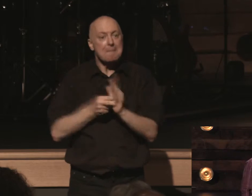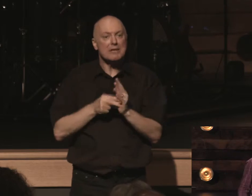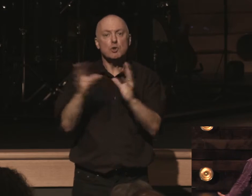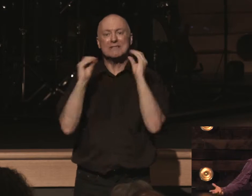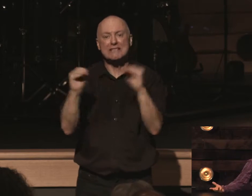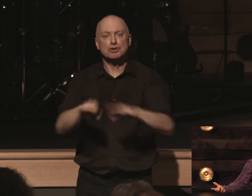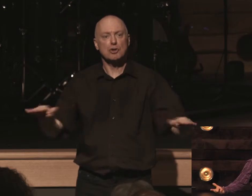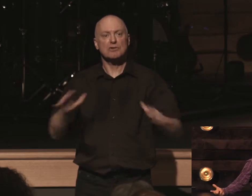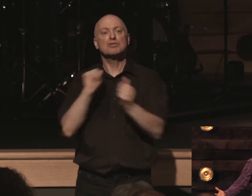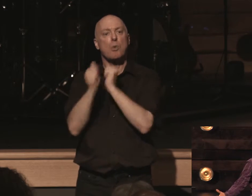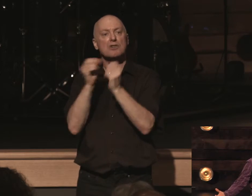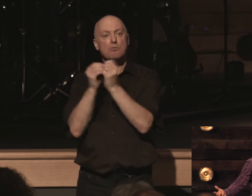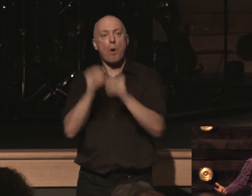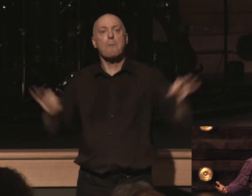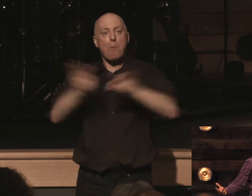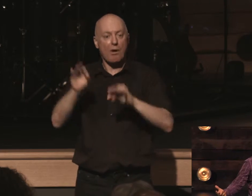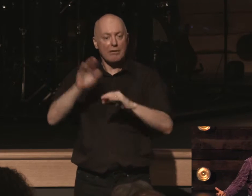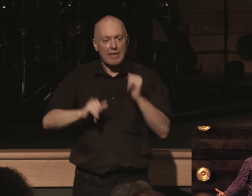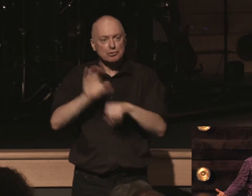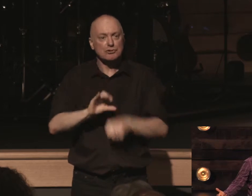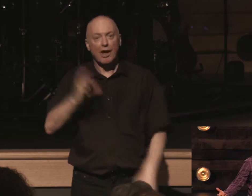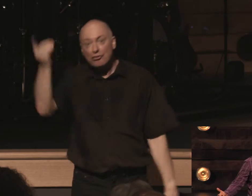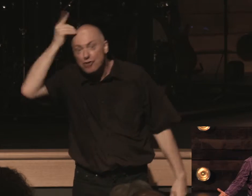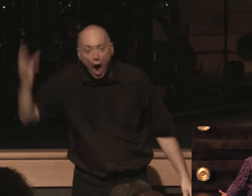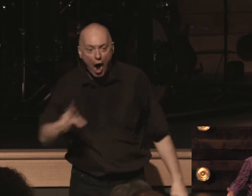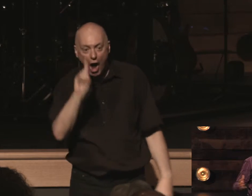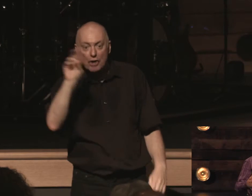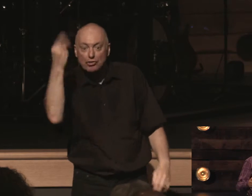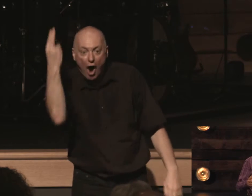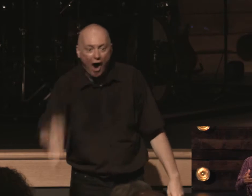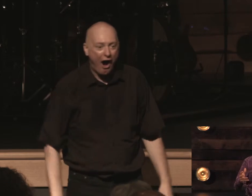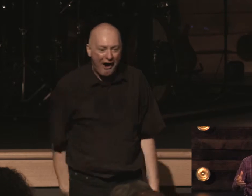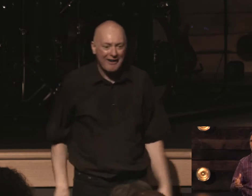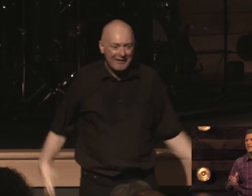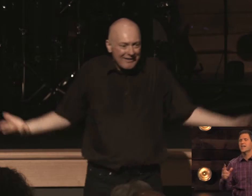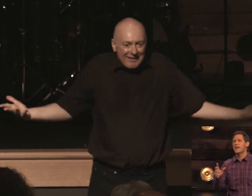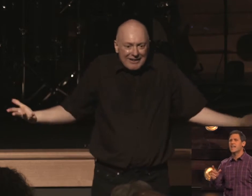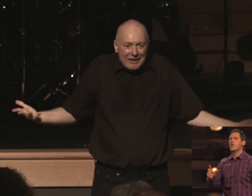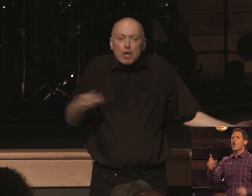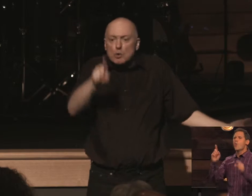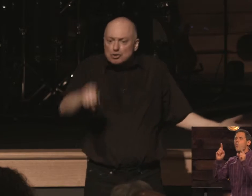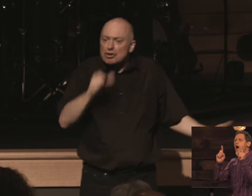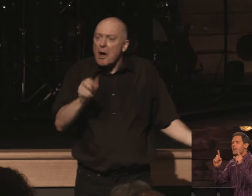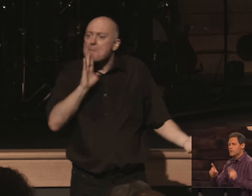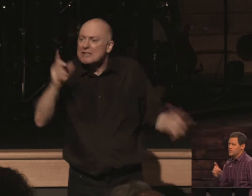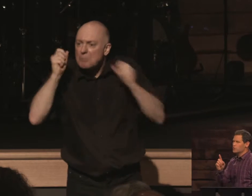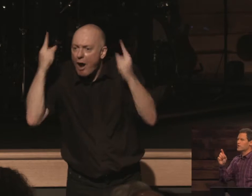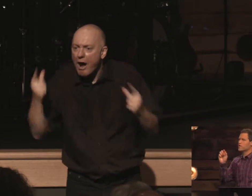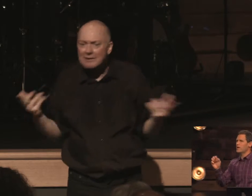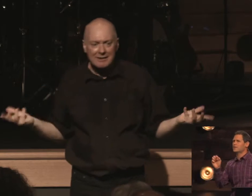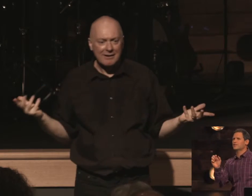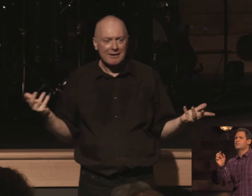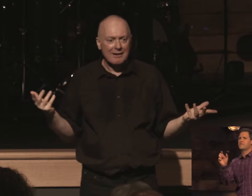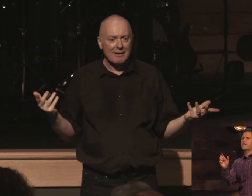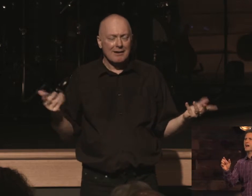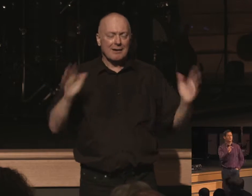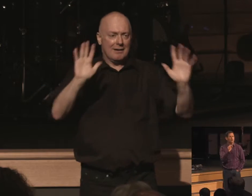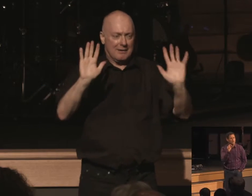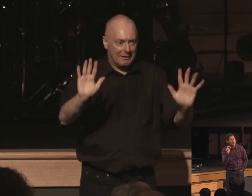duh right and are we surprised then again again why do we here's one of the greatest limiting factors of